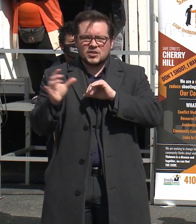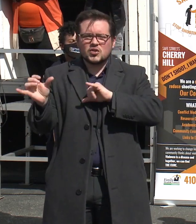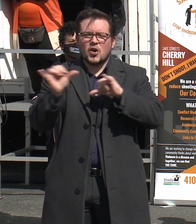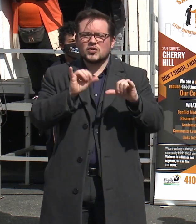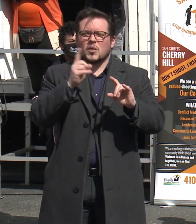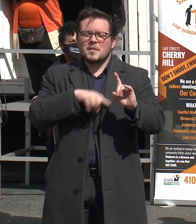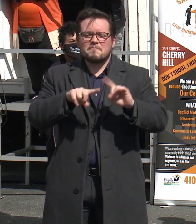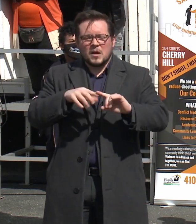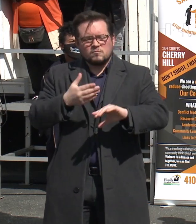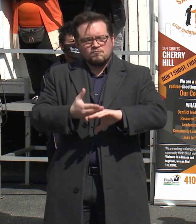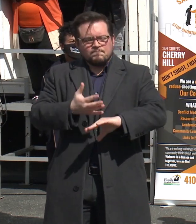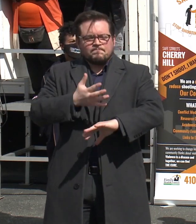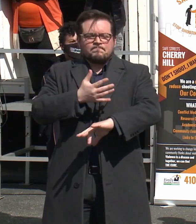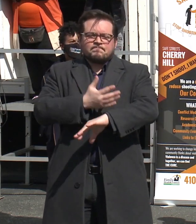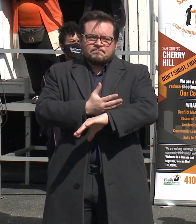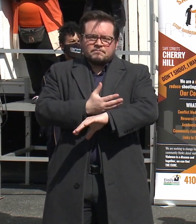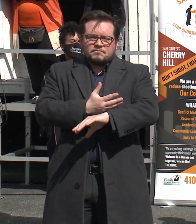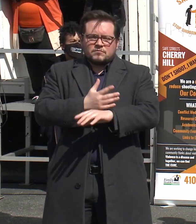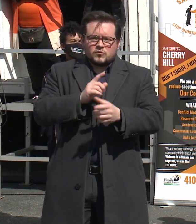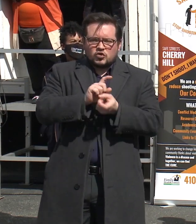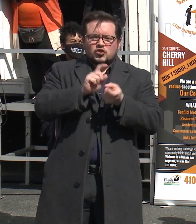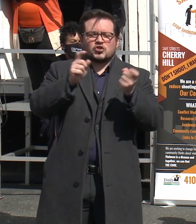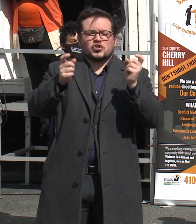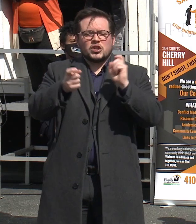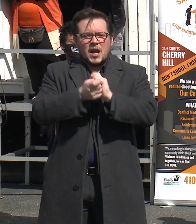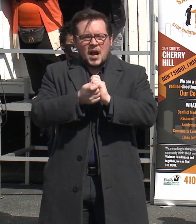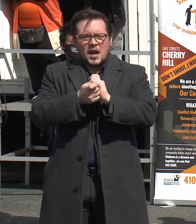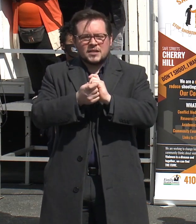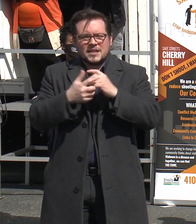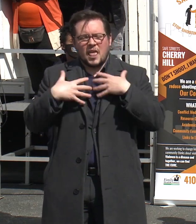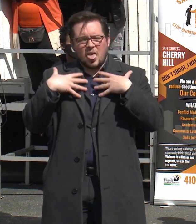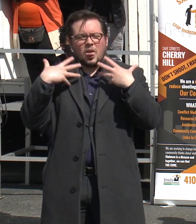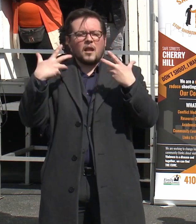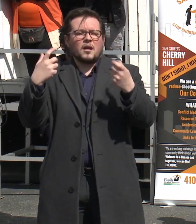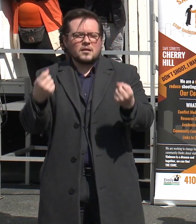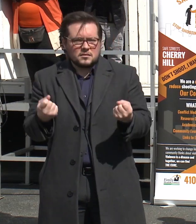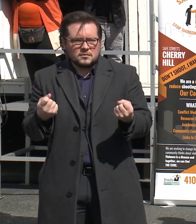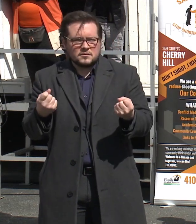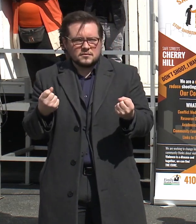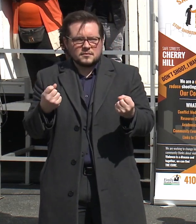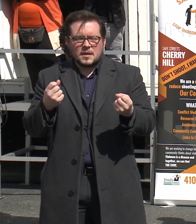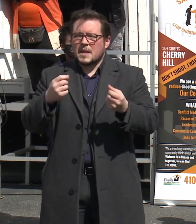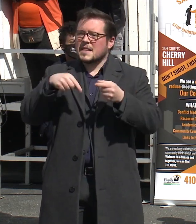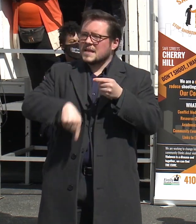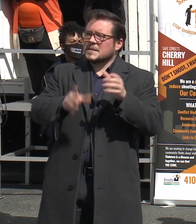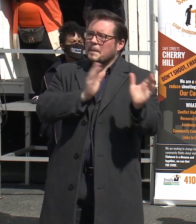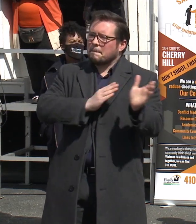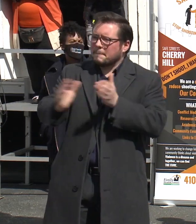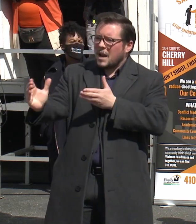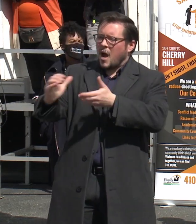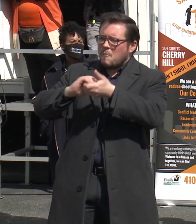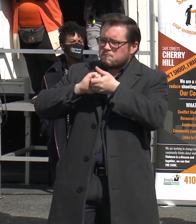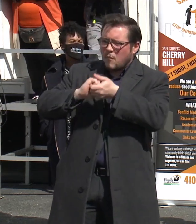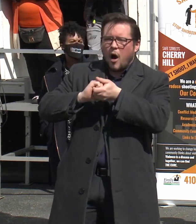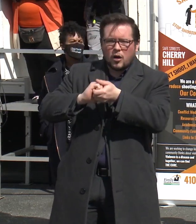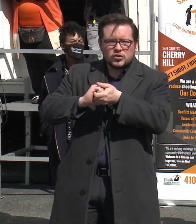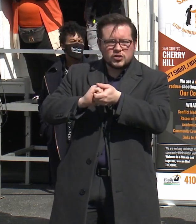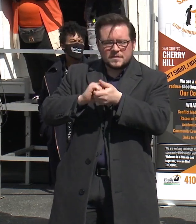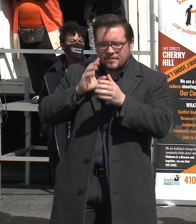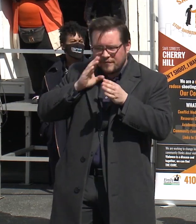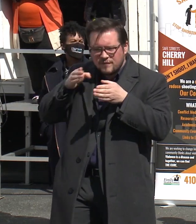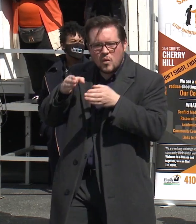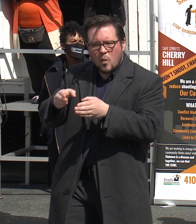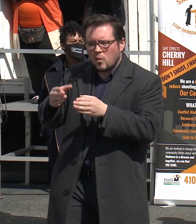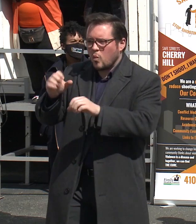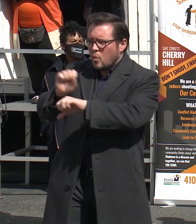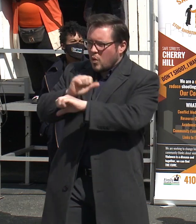about renewal, about healing. The plan is partnership-based and rooted in trust through transparency.